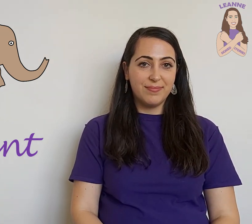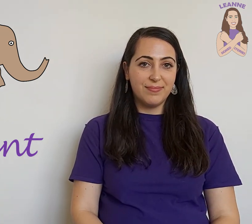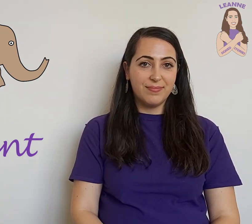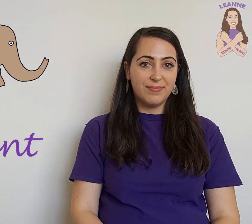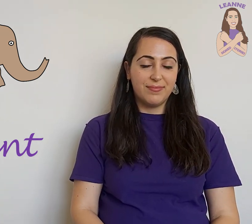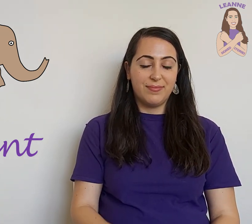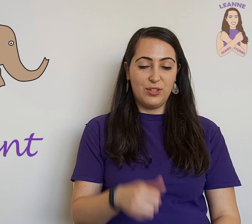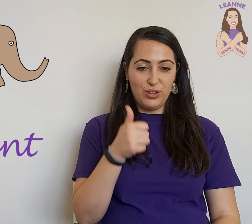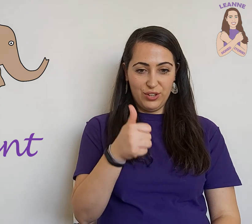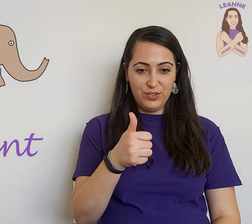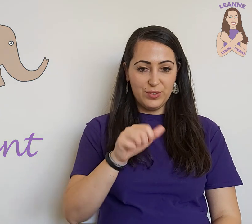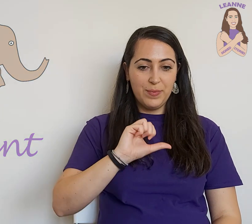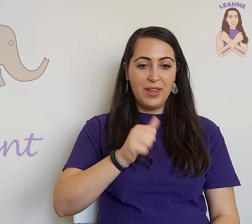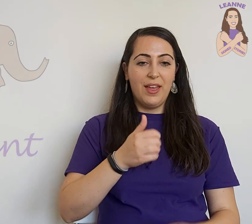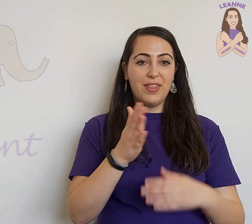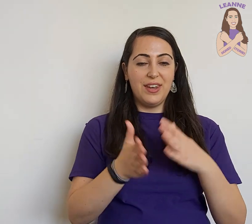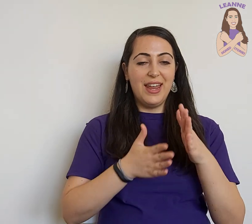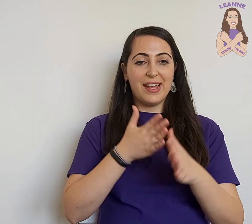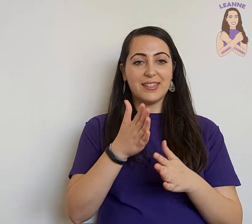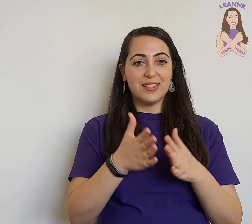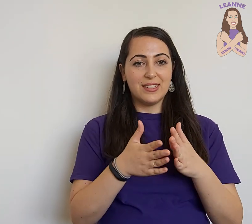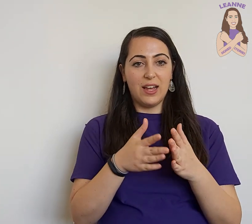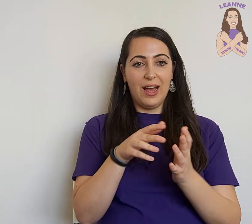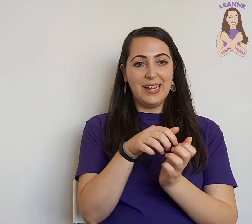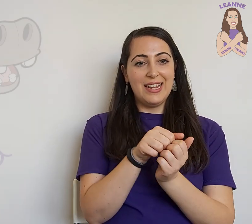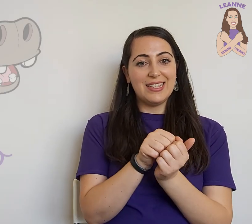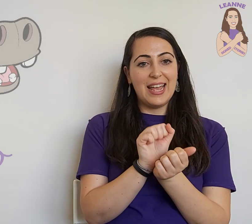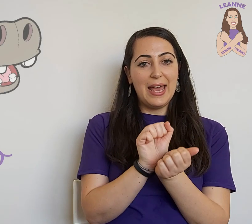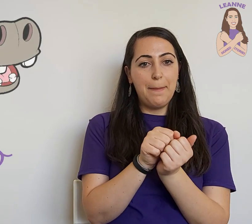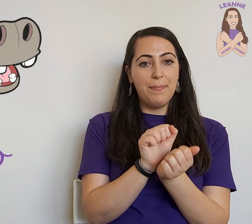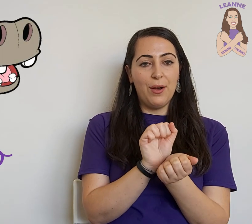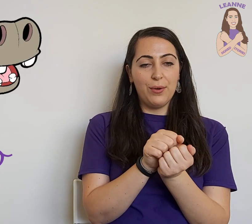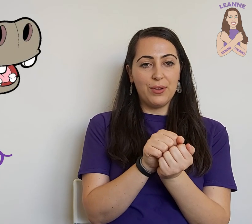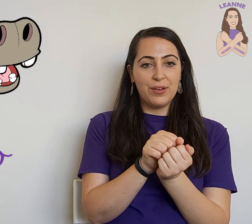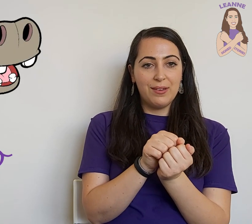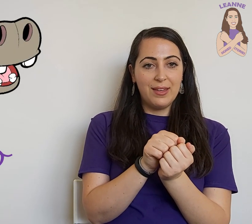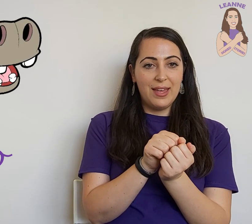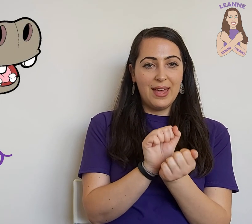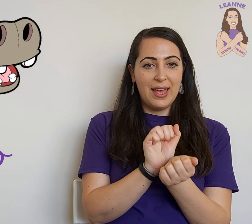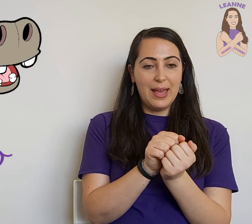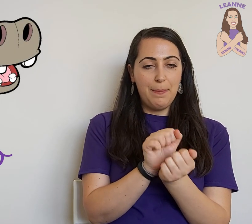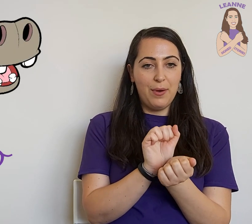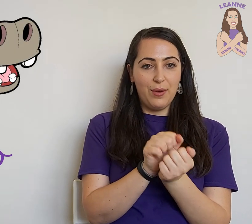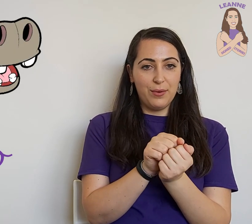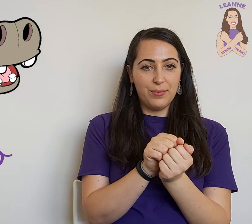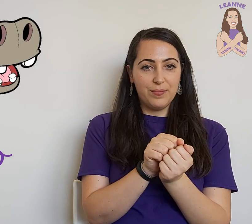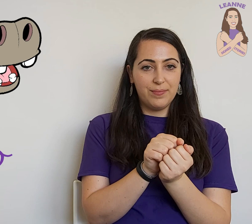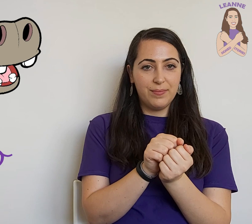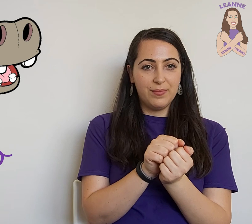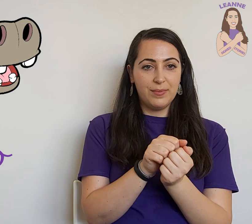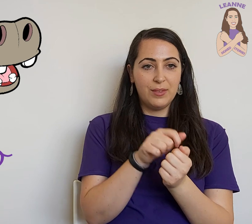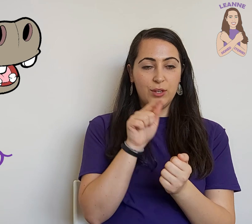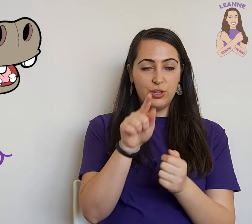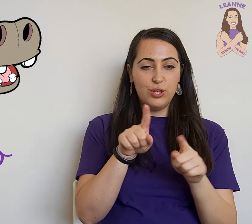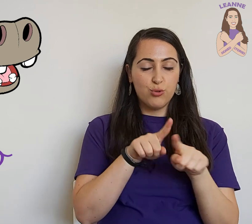Good. The next sign is hippo, hippo. You try.